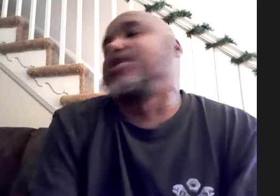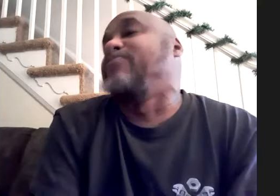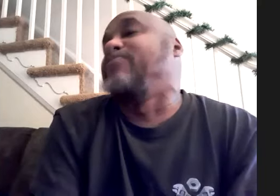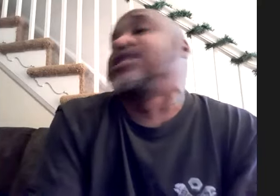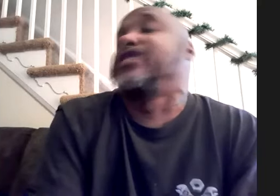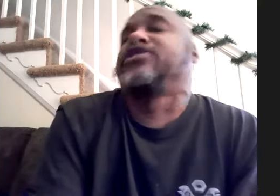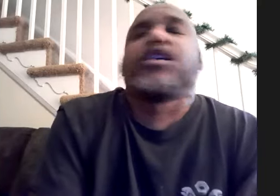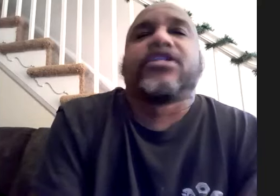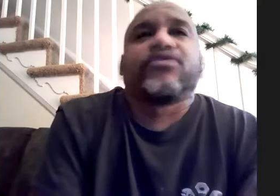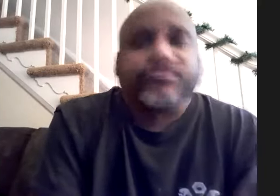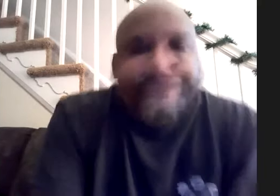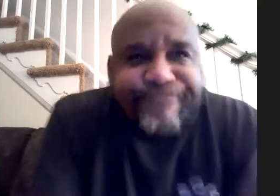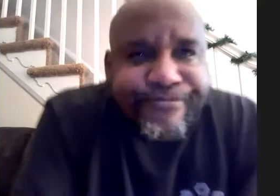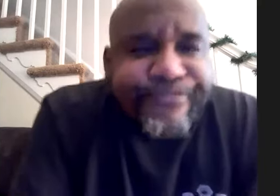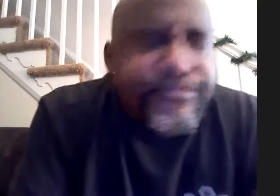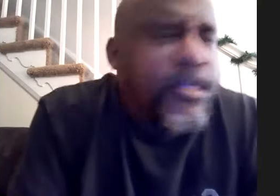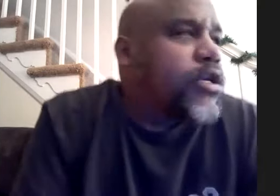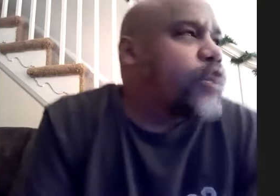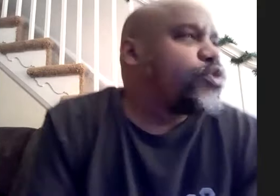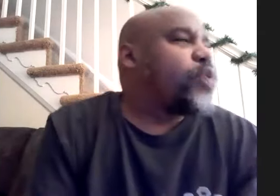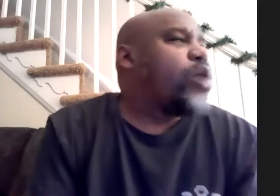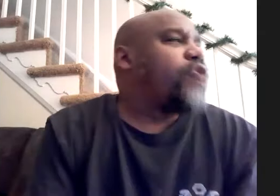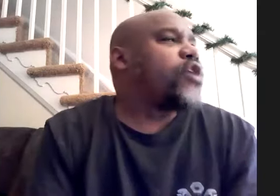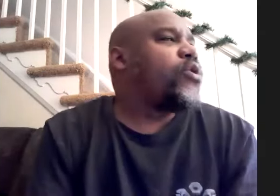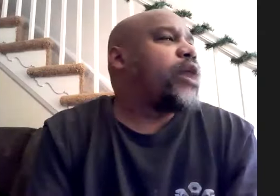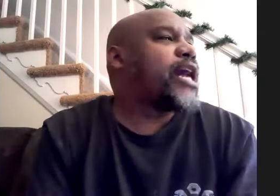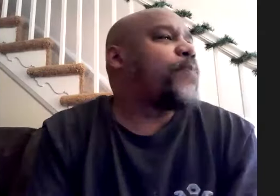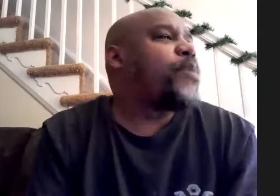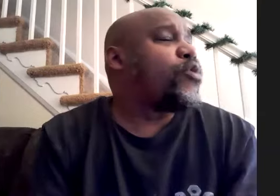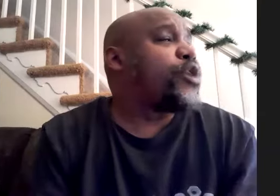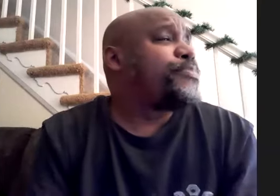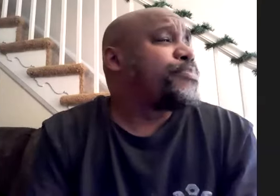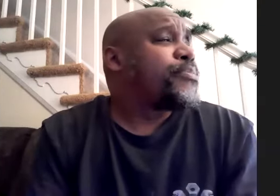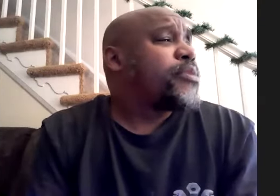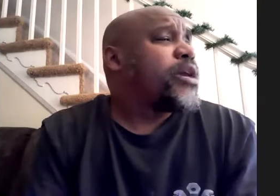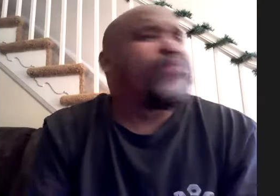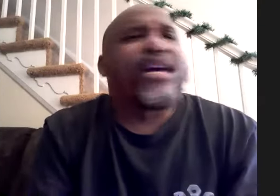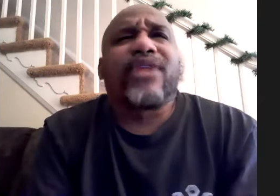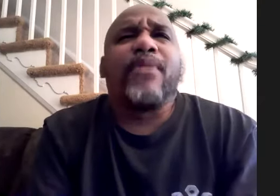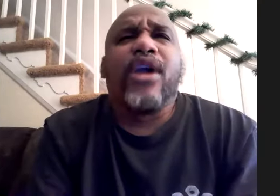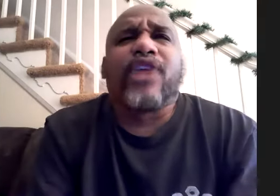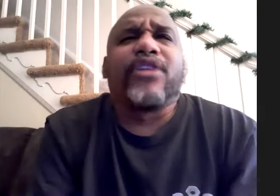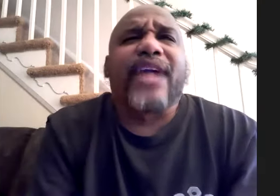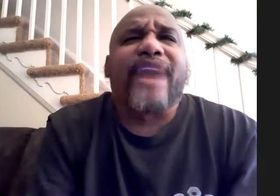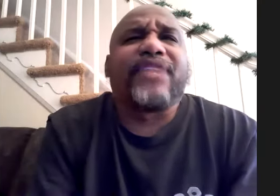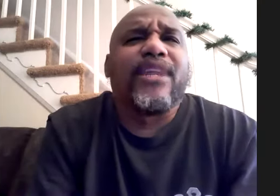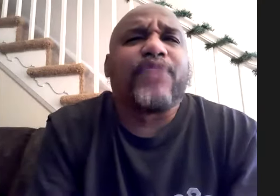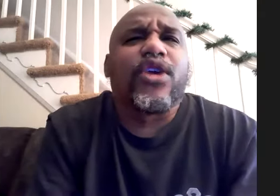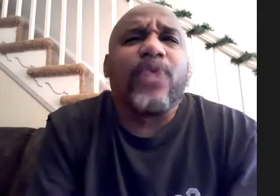complete sense to me because it was it was what it was so i got up one morning and i'm like okay i'm hungry but i have to get up to go eat